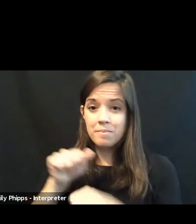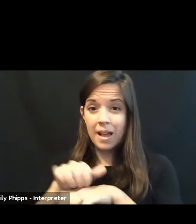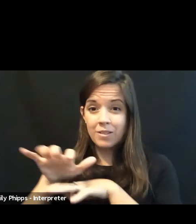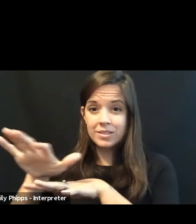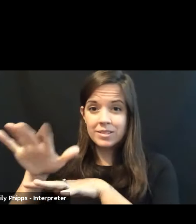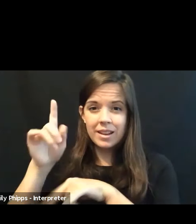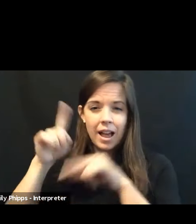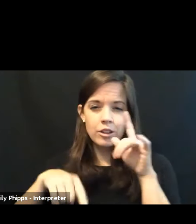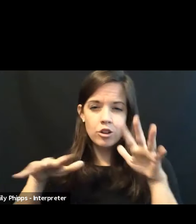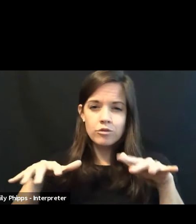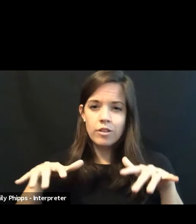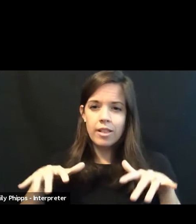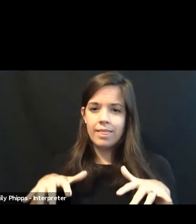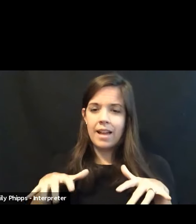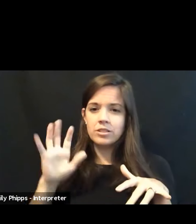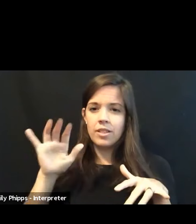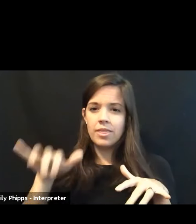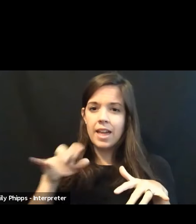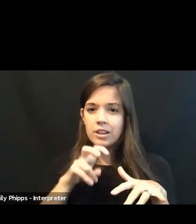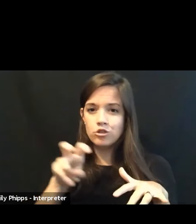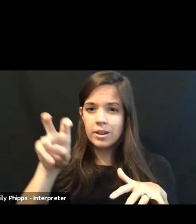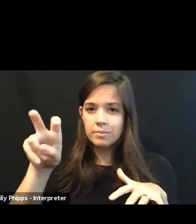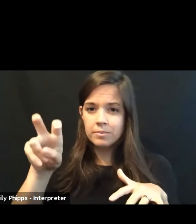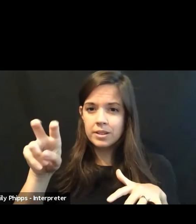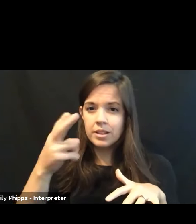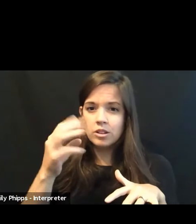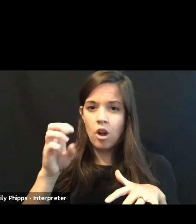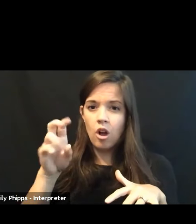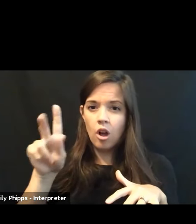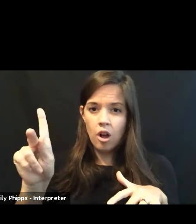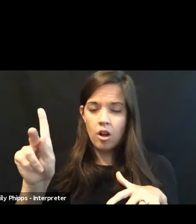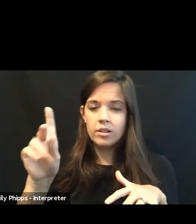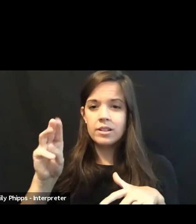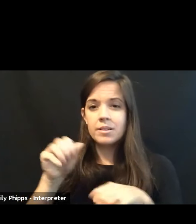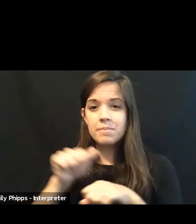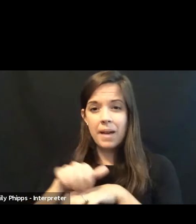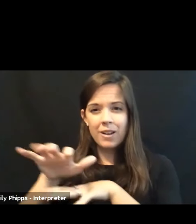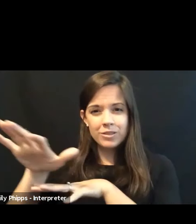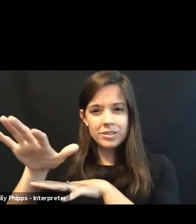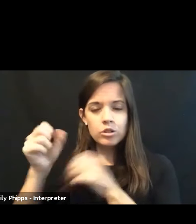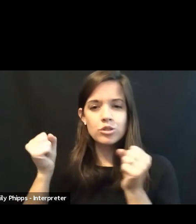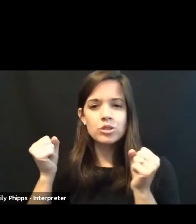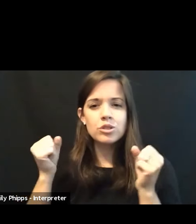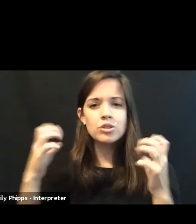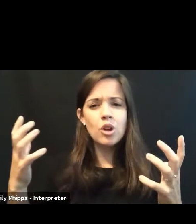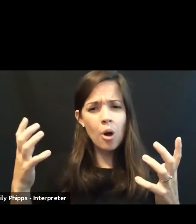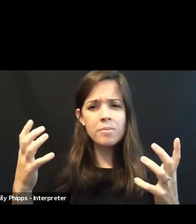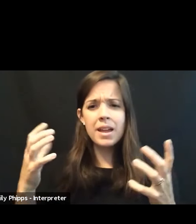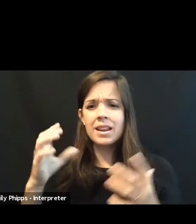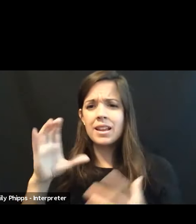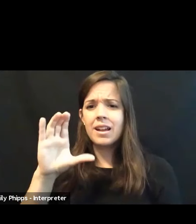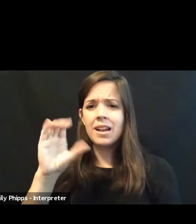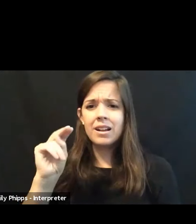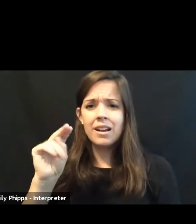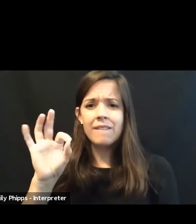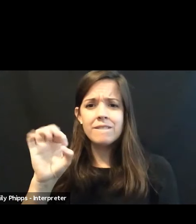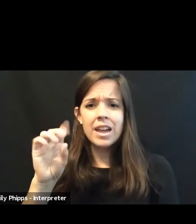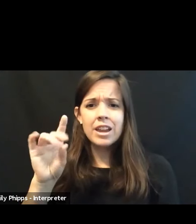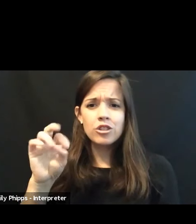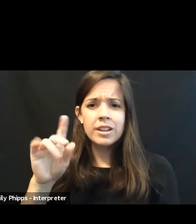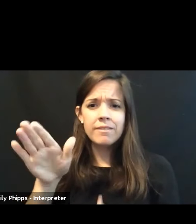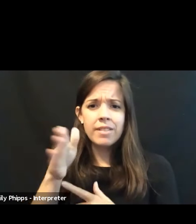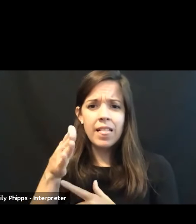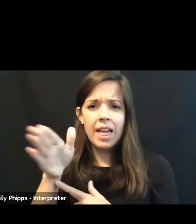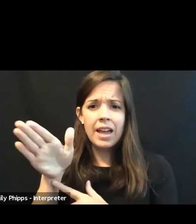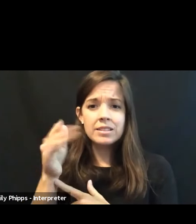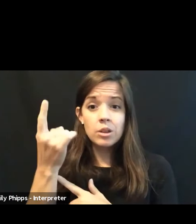on that trip to Hawk Mountain because there were so many Confederate flags in one of these small towns that I had to